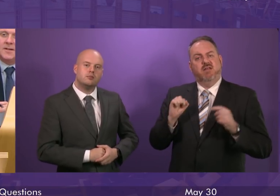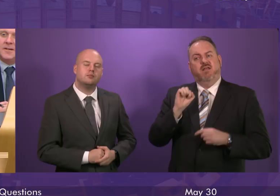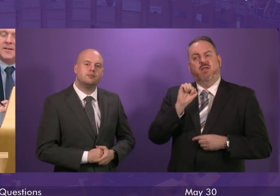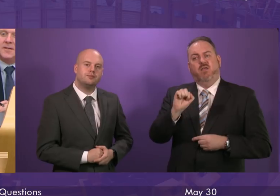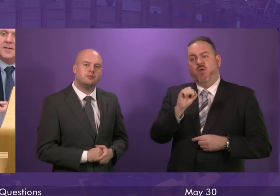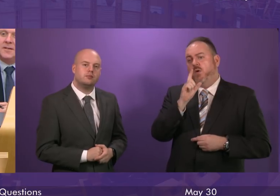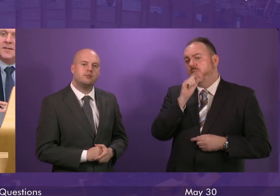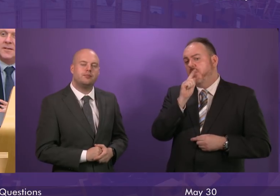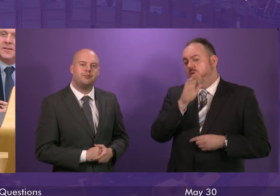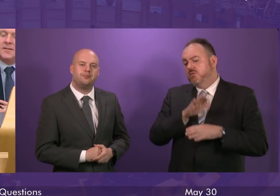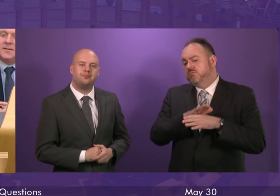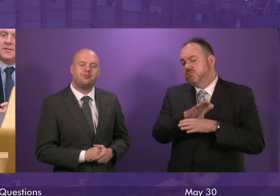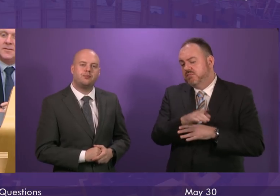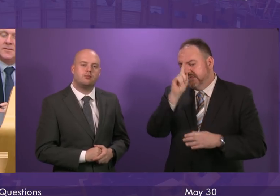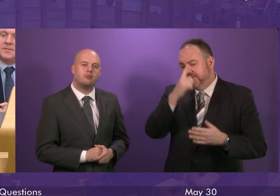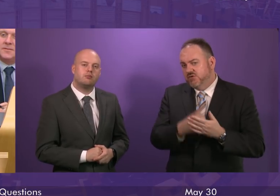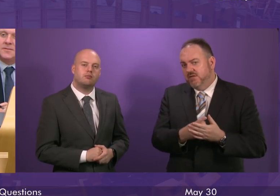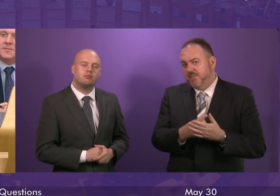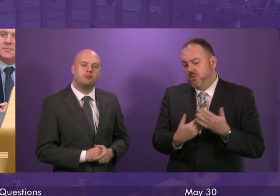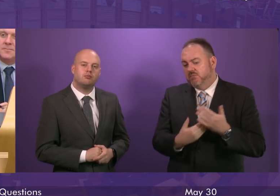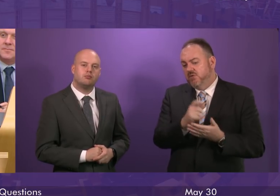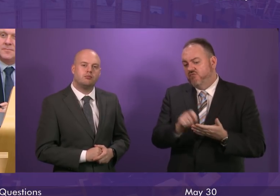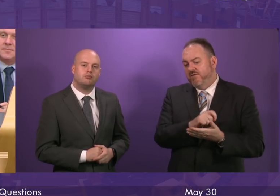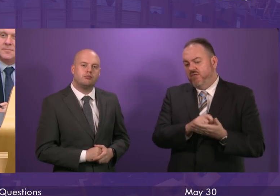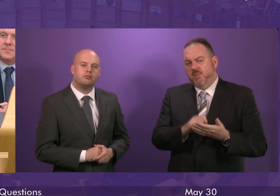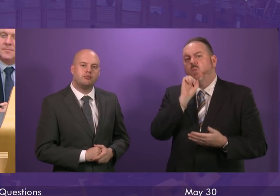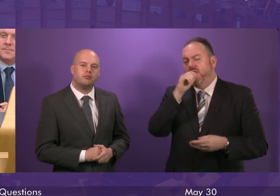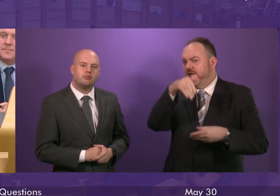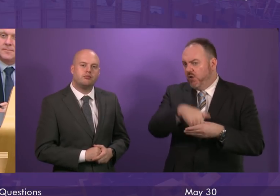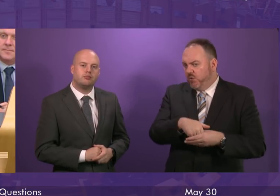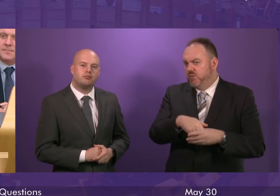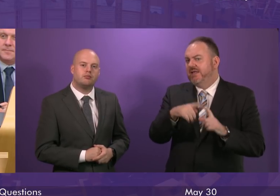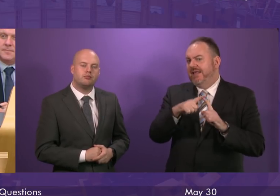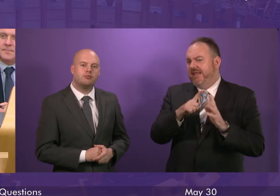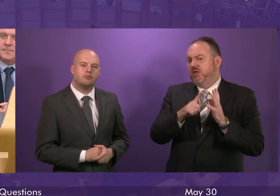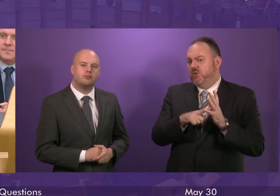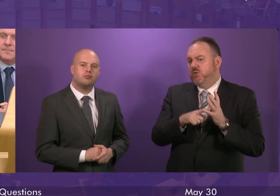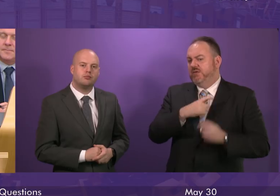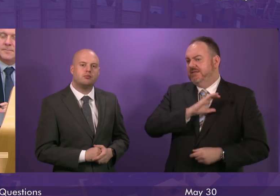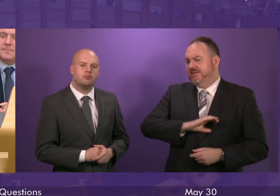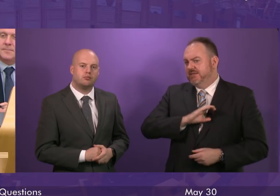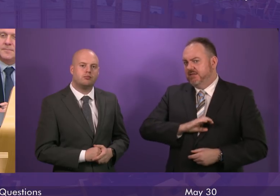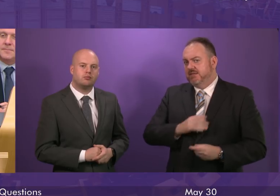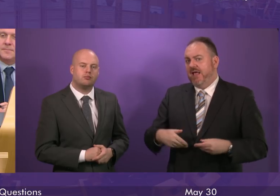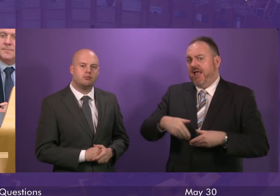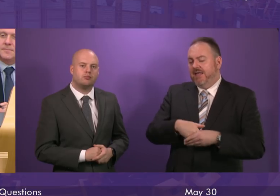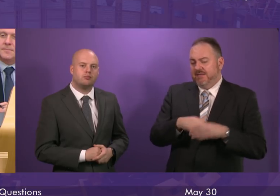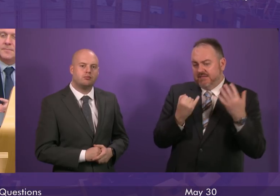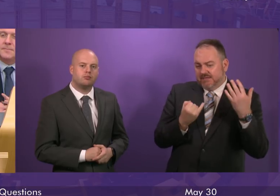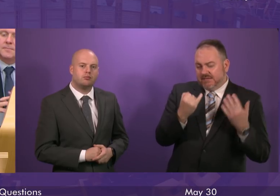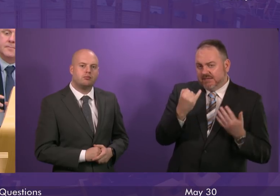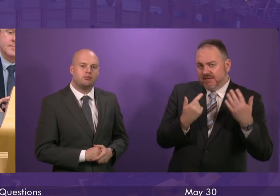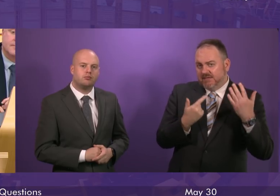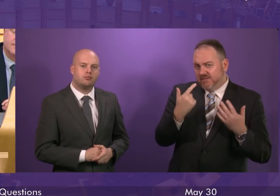any future referendum would rightly include EU citizens and 16 and 17 year olds to save confusion or